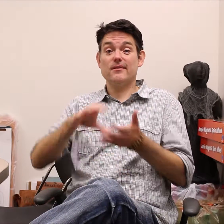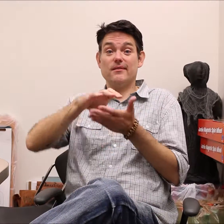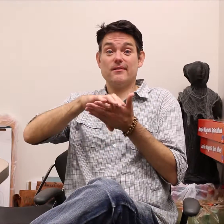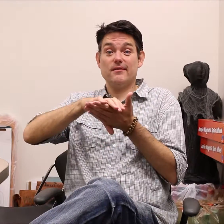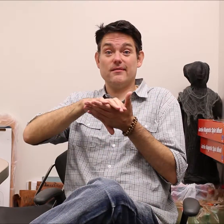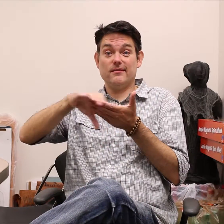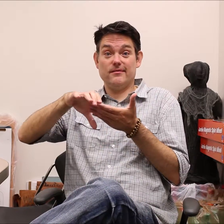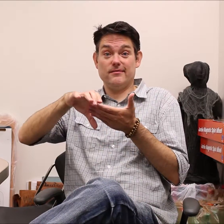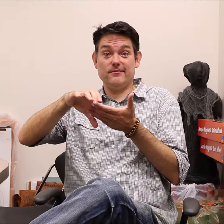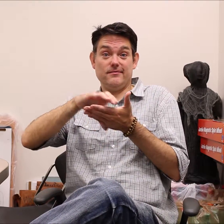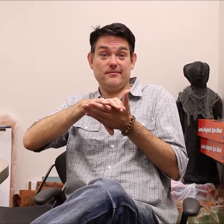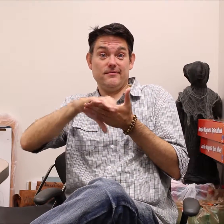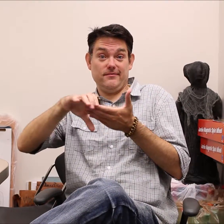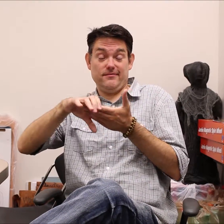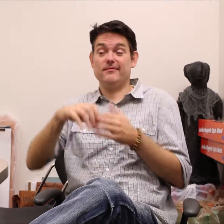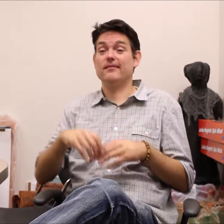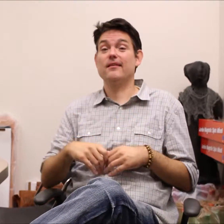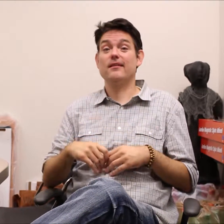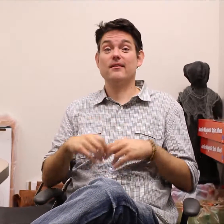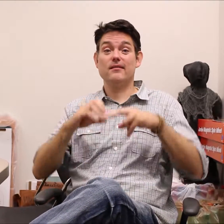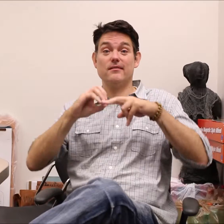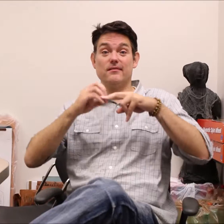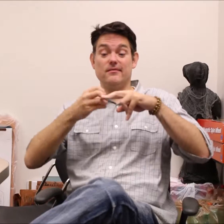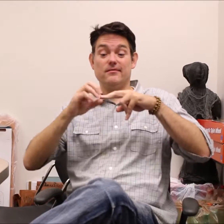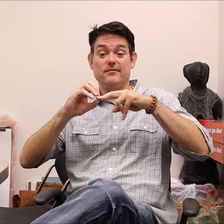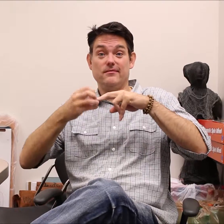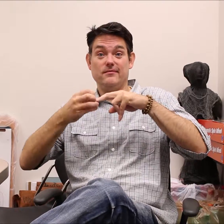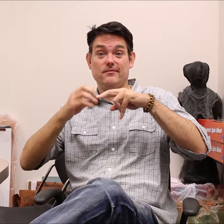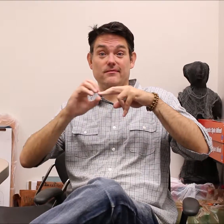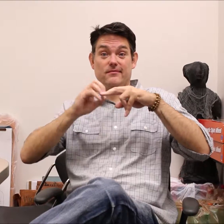Cake. Cake. Cherry.